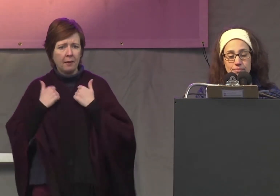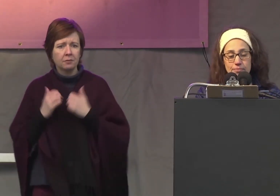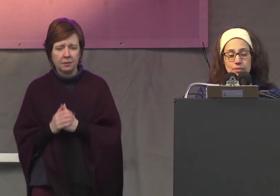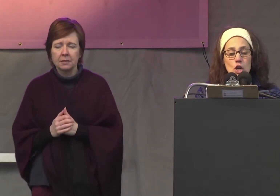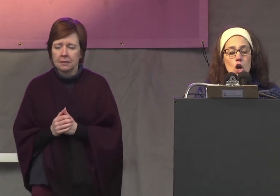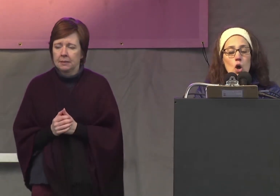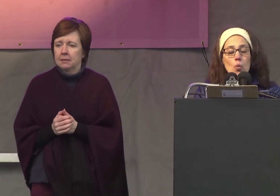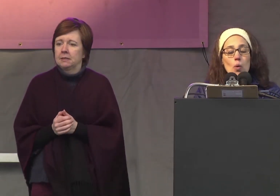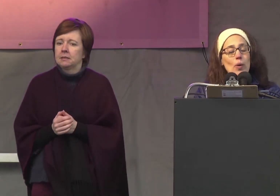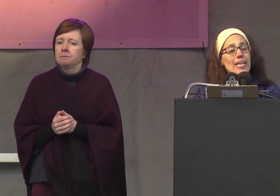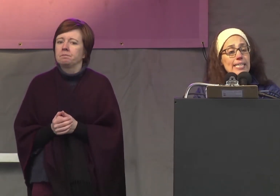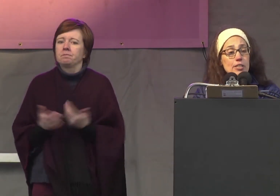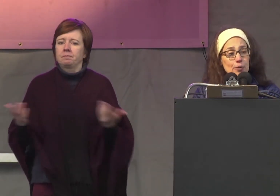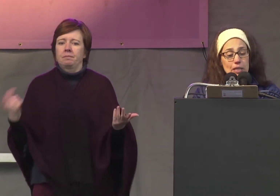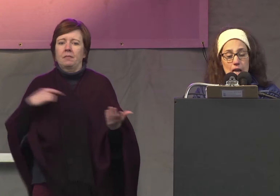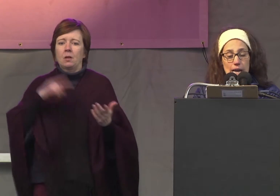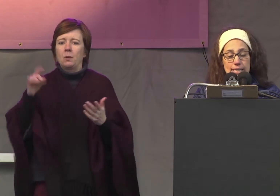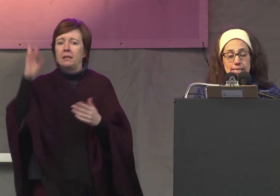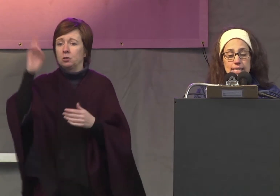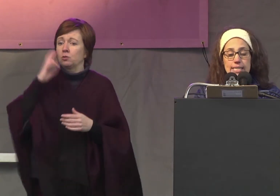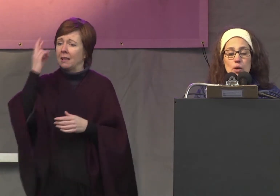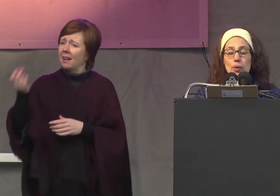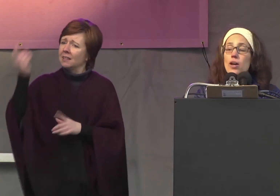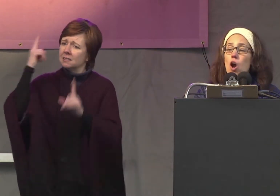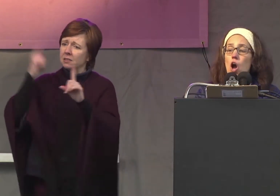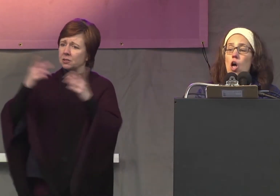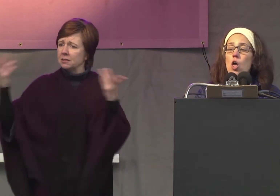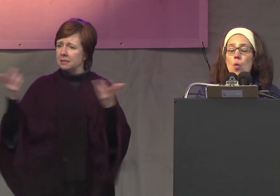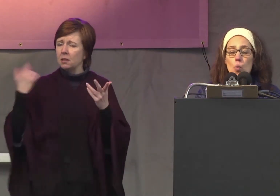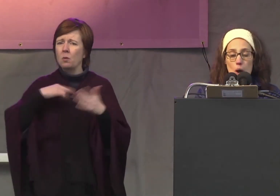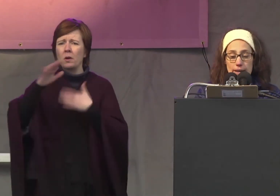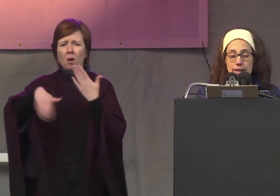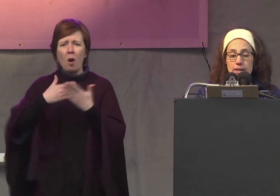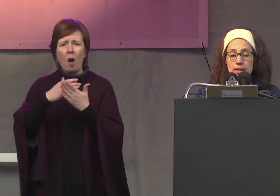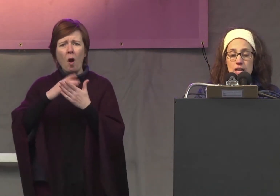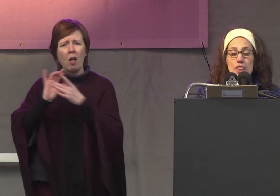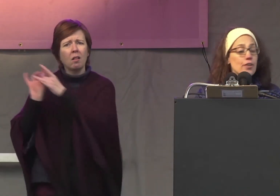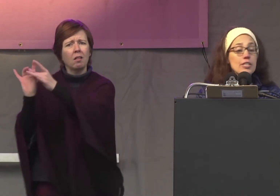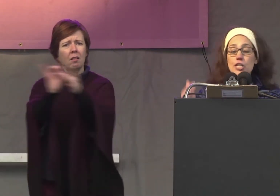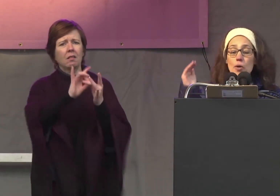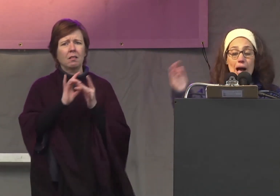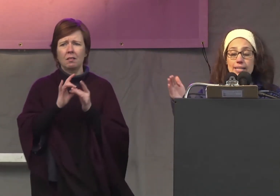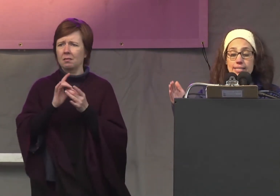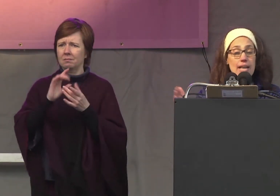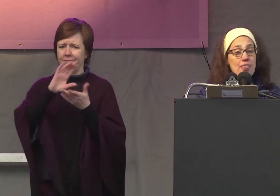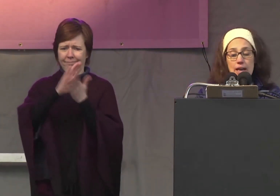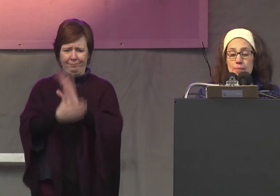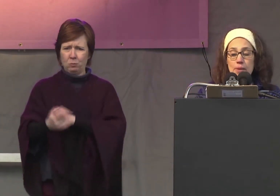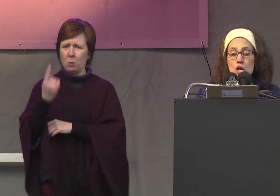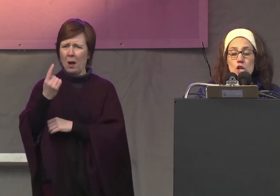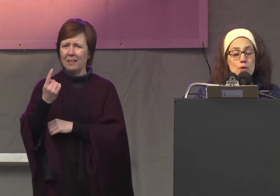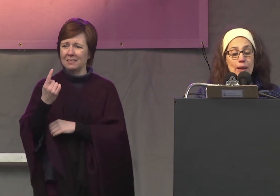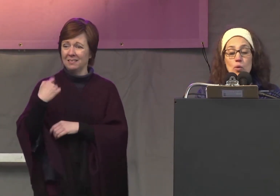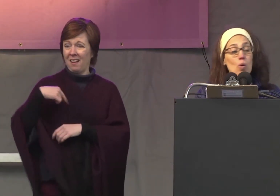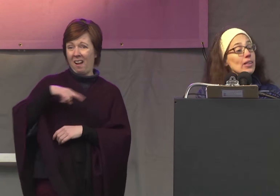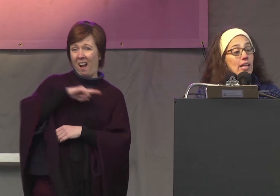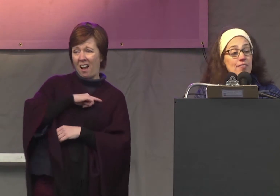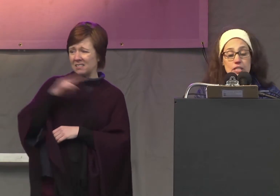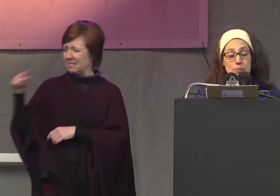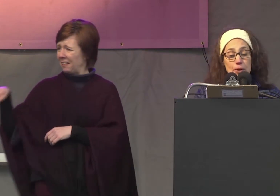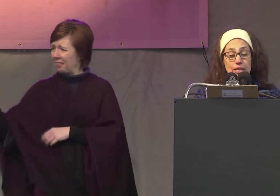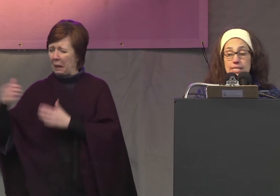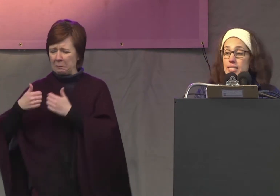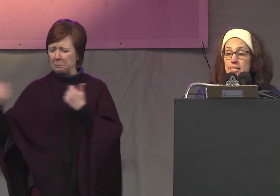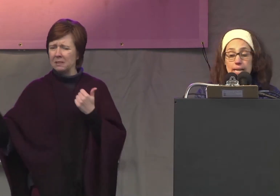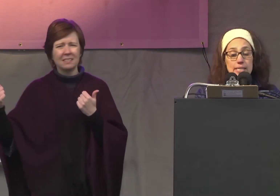what we need to realize is that we are all one there is no us and them no matter what